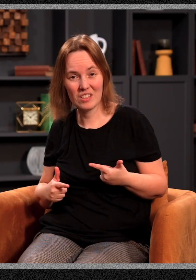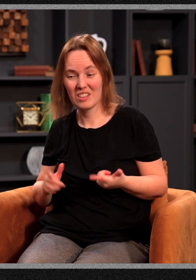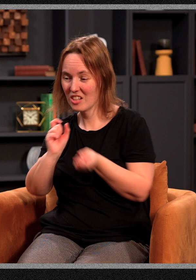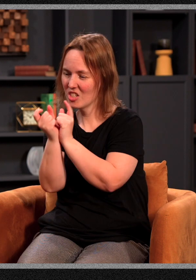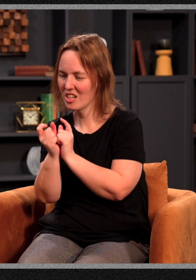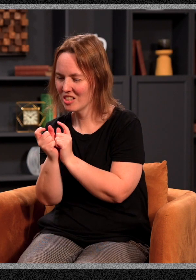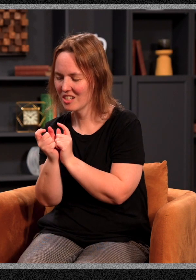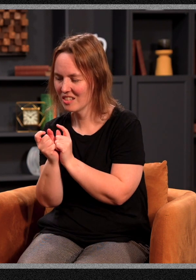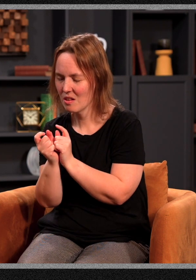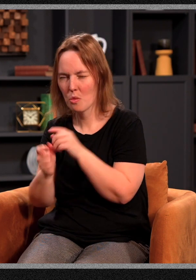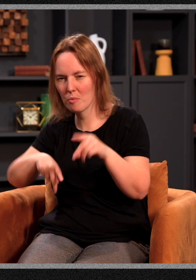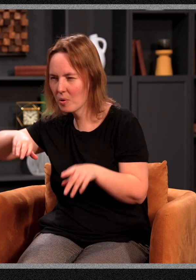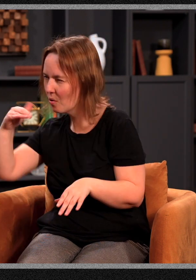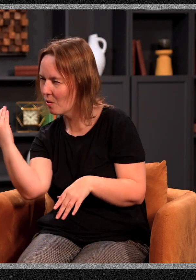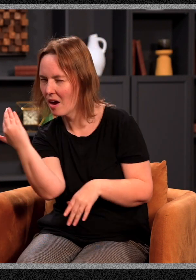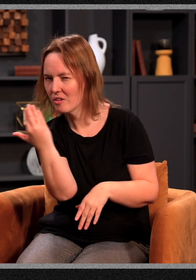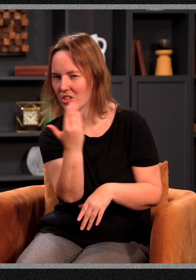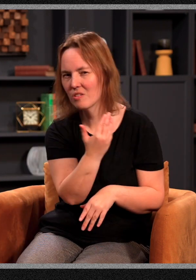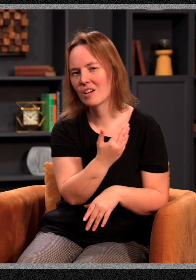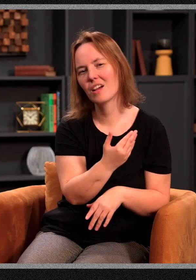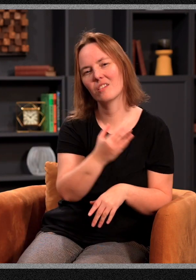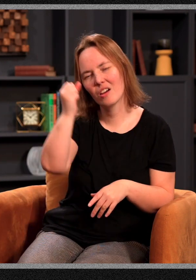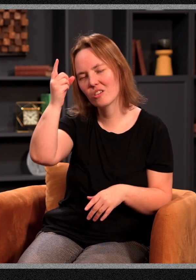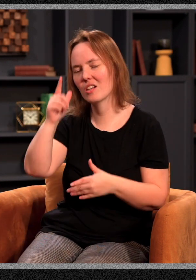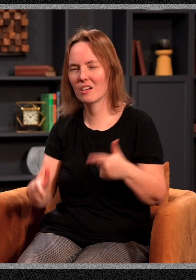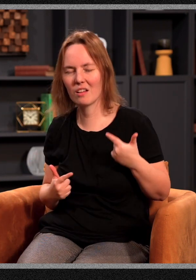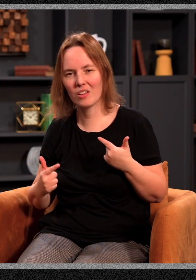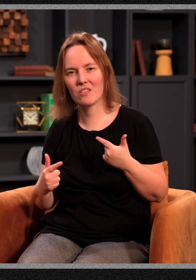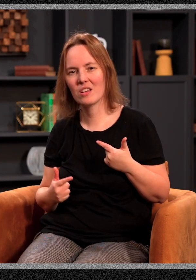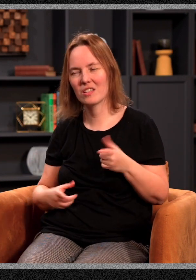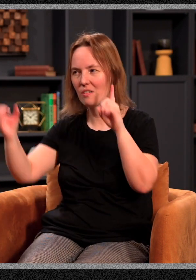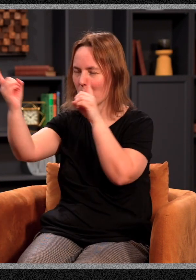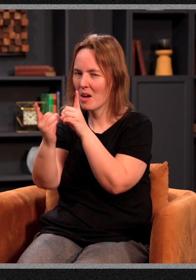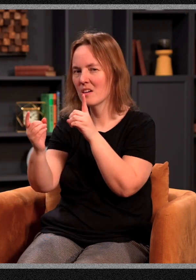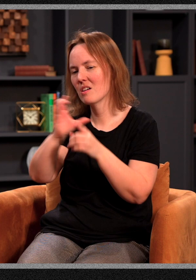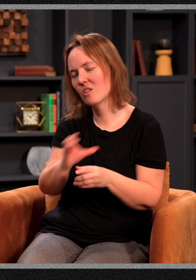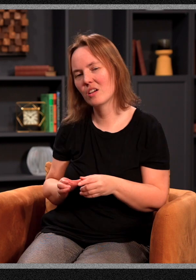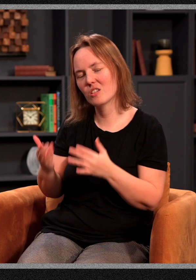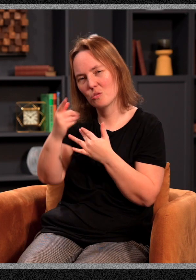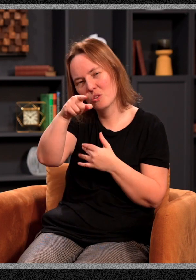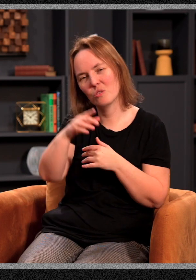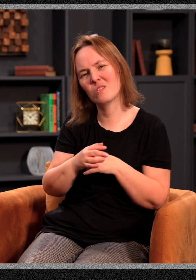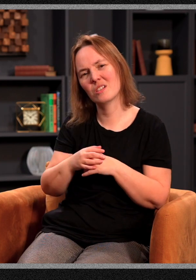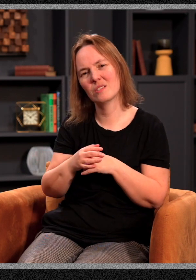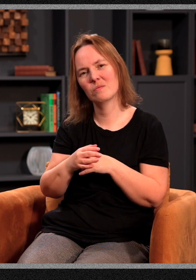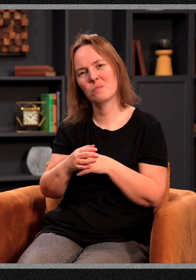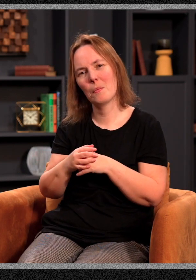That changes their destiny, that changes their view on life because they've met Christ through you or through the expression of his, the gifts of his